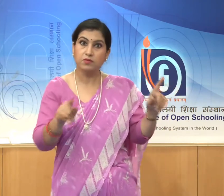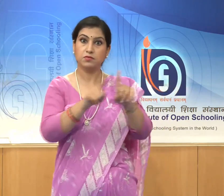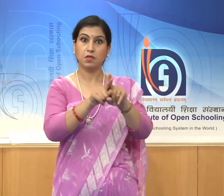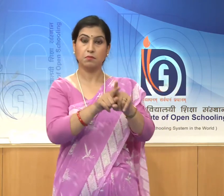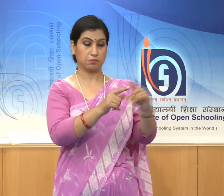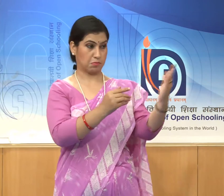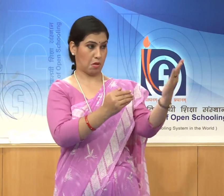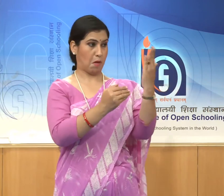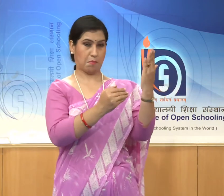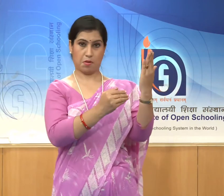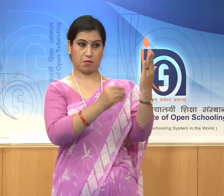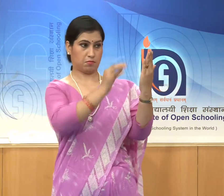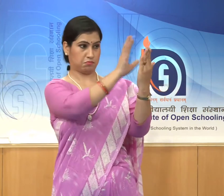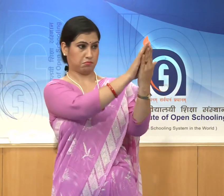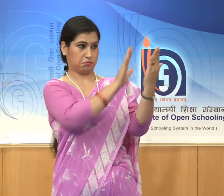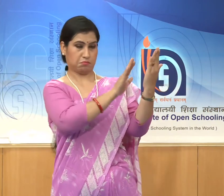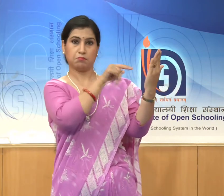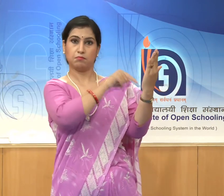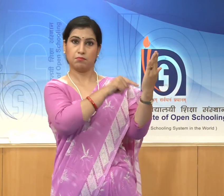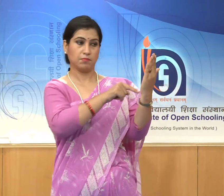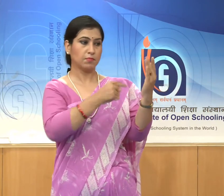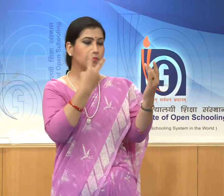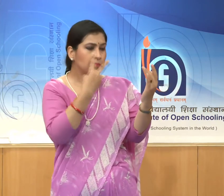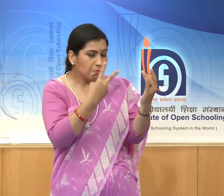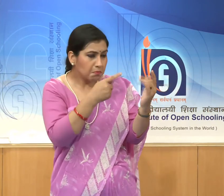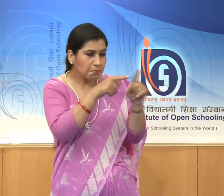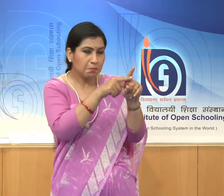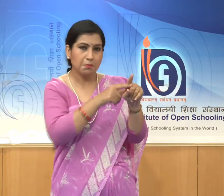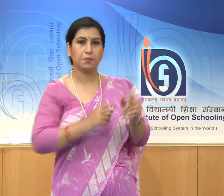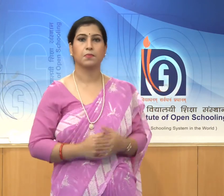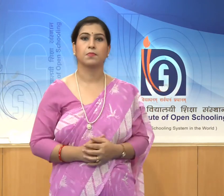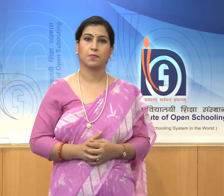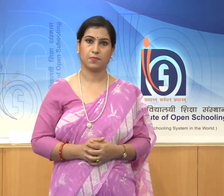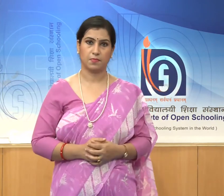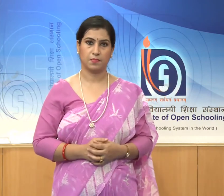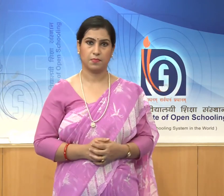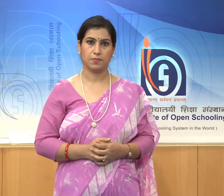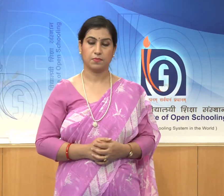of the relief, in the lower part